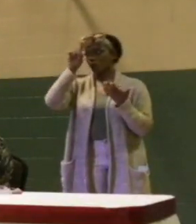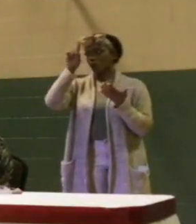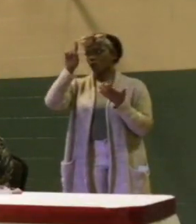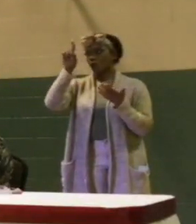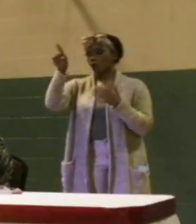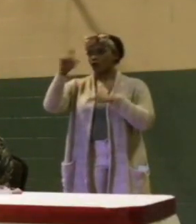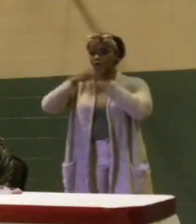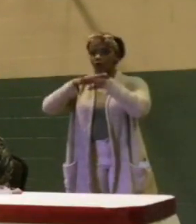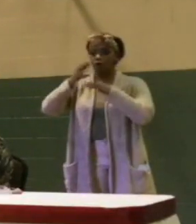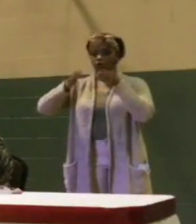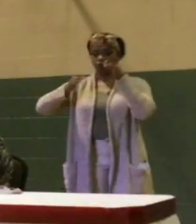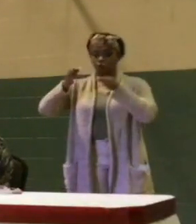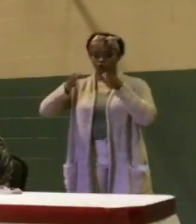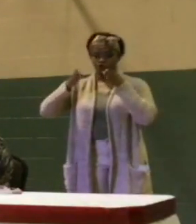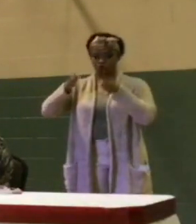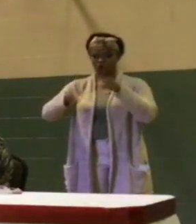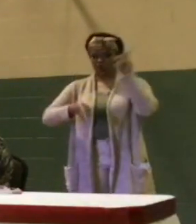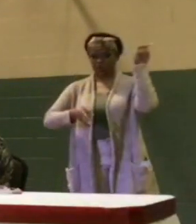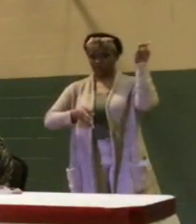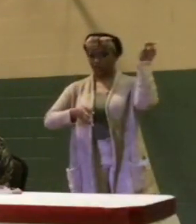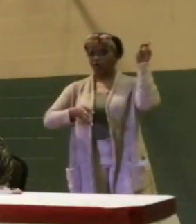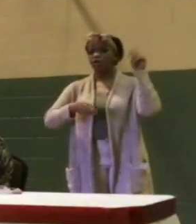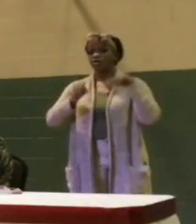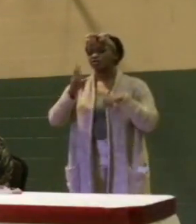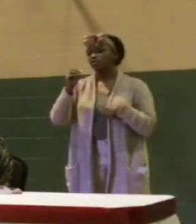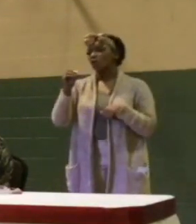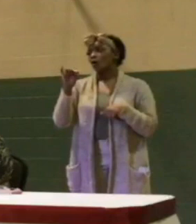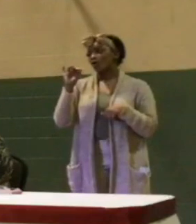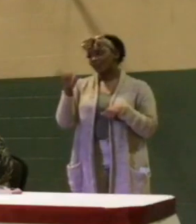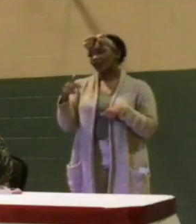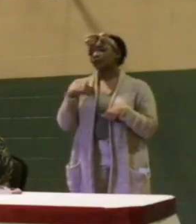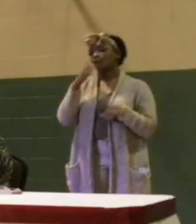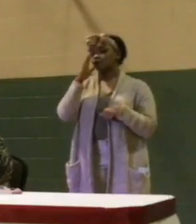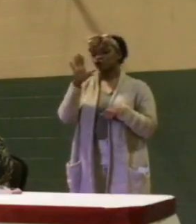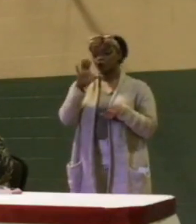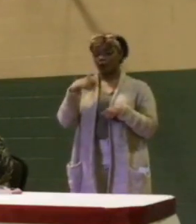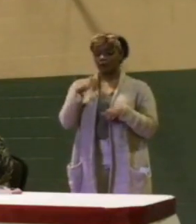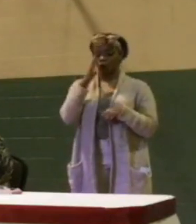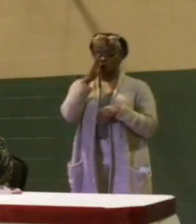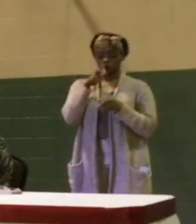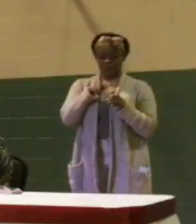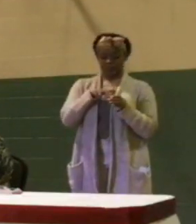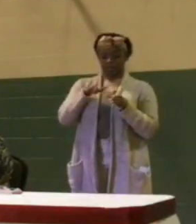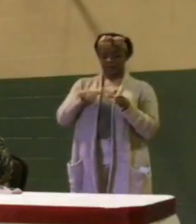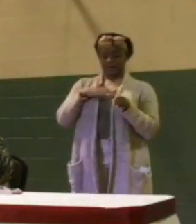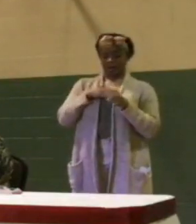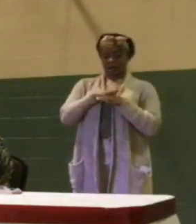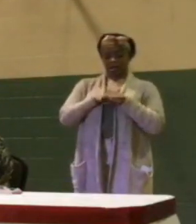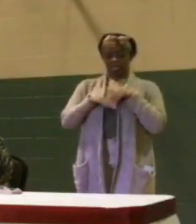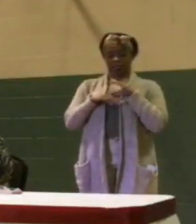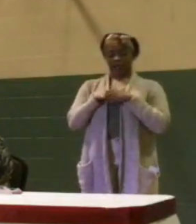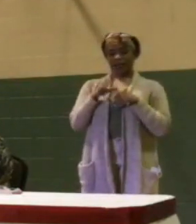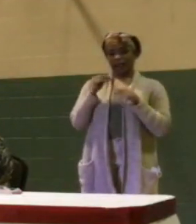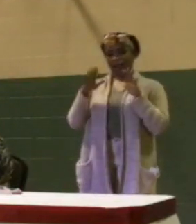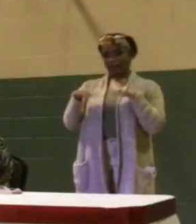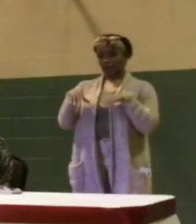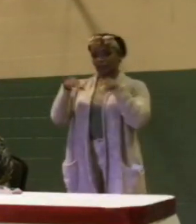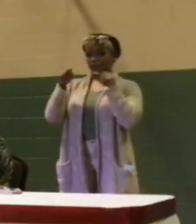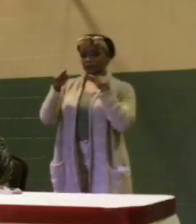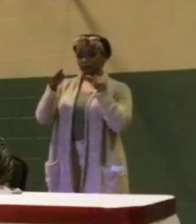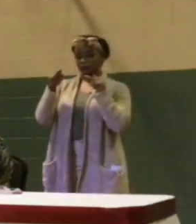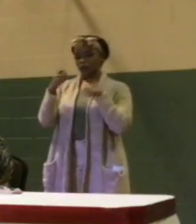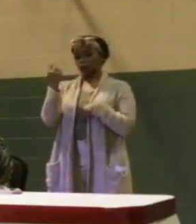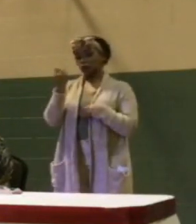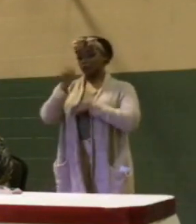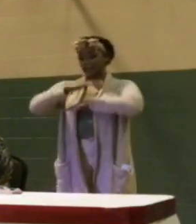on Court Street. And so, but, yeah, that, that's what I'm going to do. I'm going to step out of my comfort zone and have a Tuesday table talk with Councilwoman